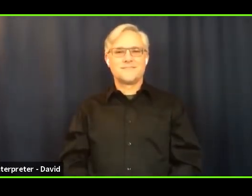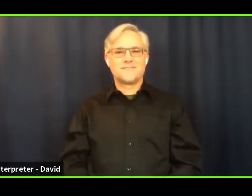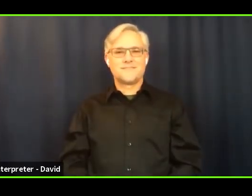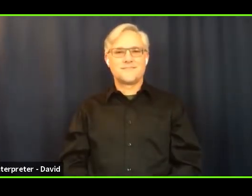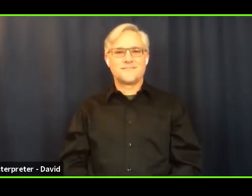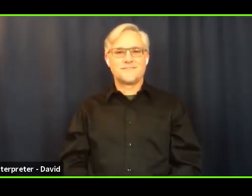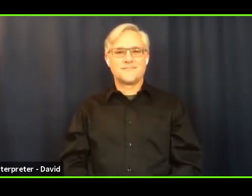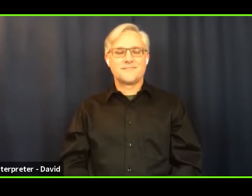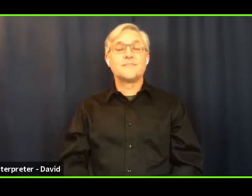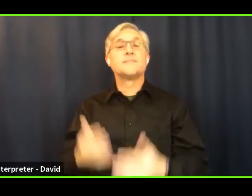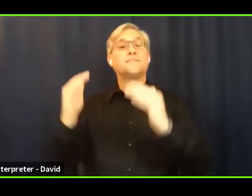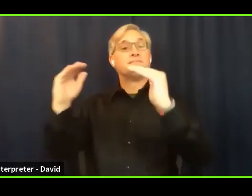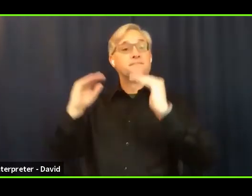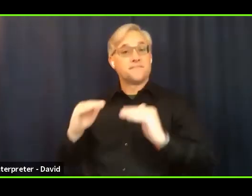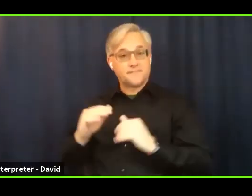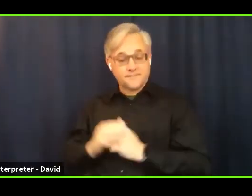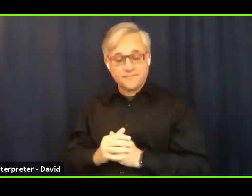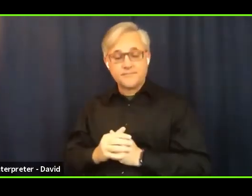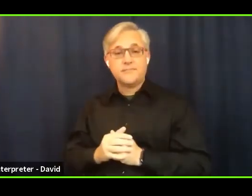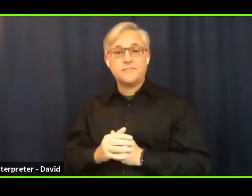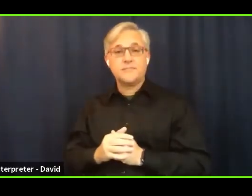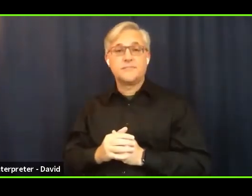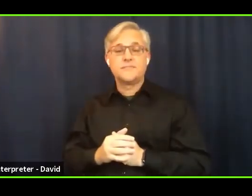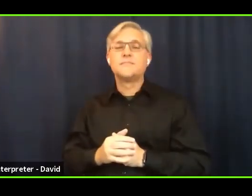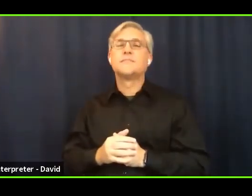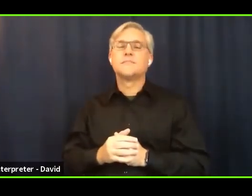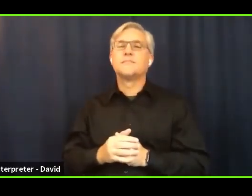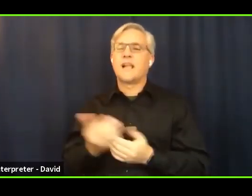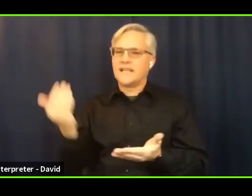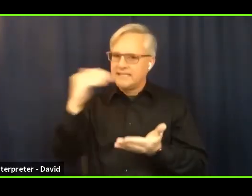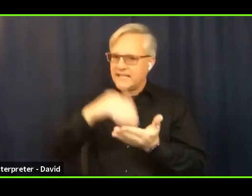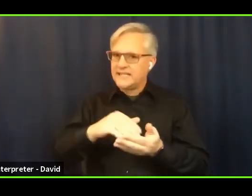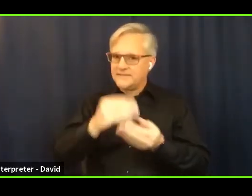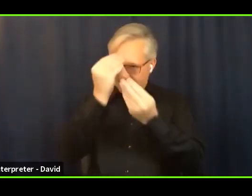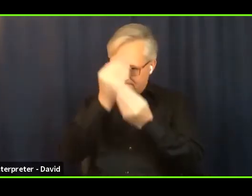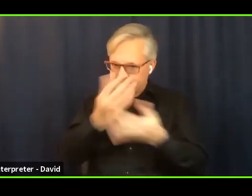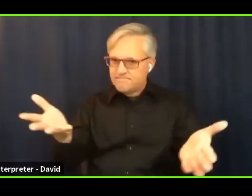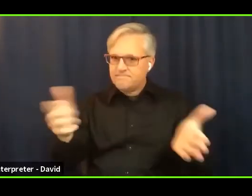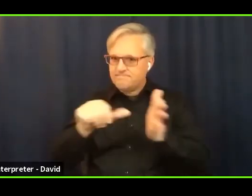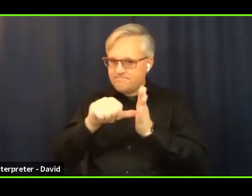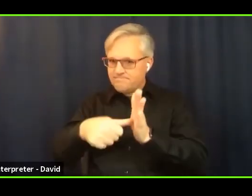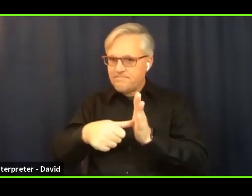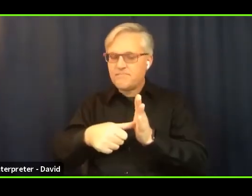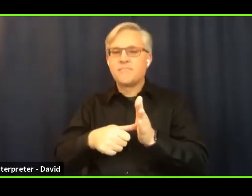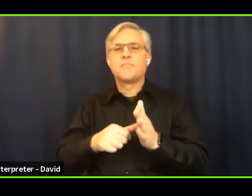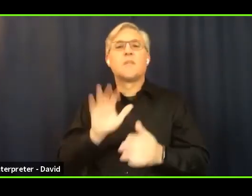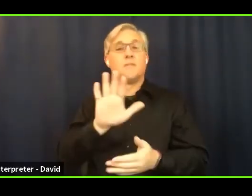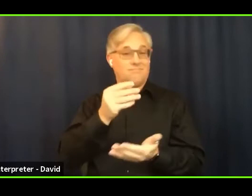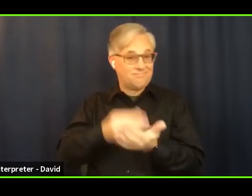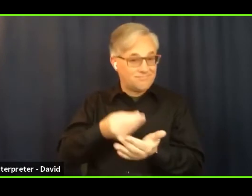And then just a reminder again about giving and sharing your financial resources with Bread of Life.